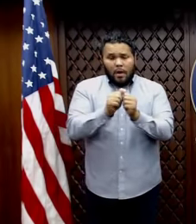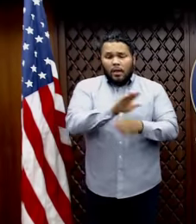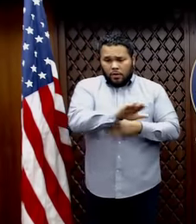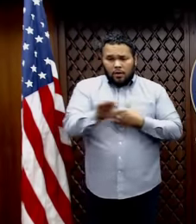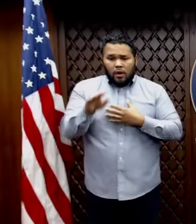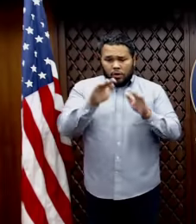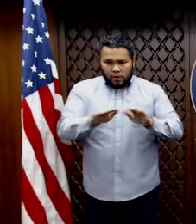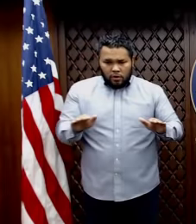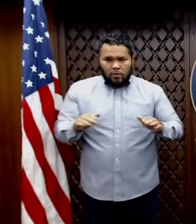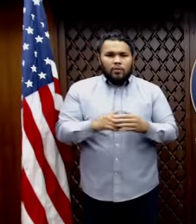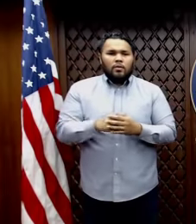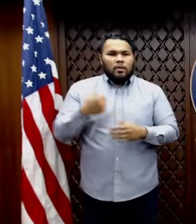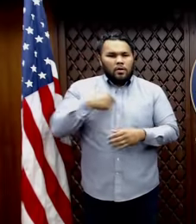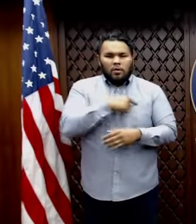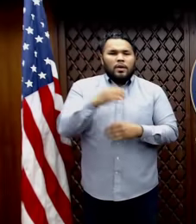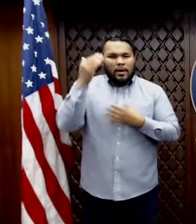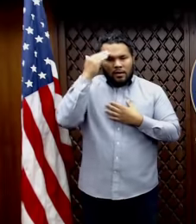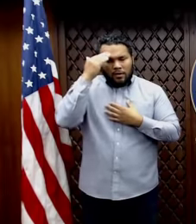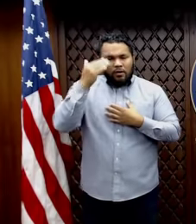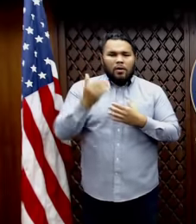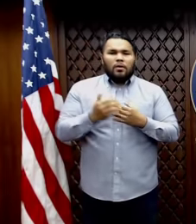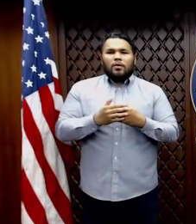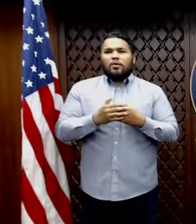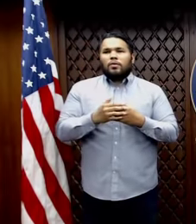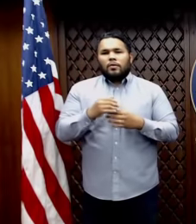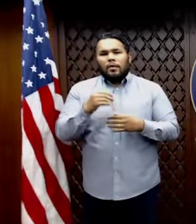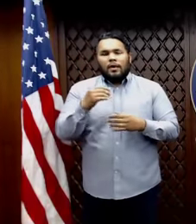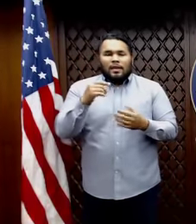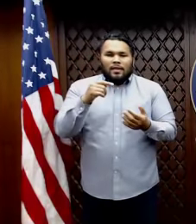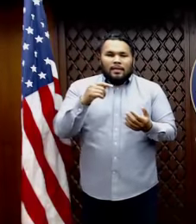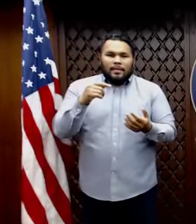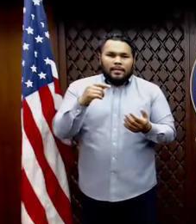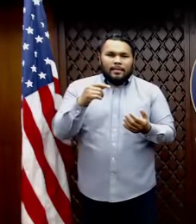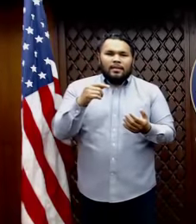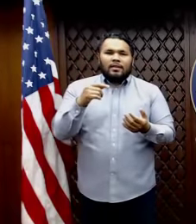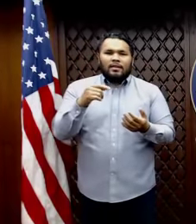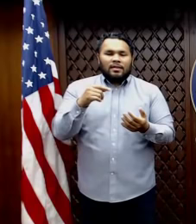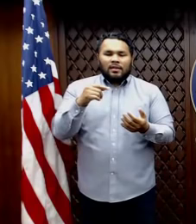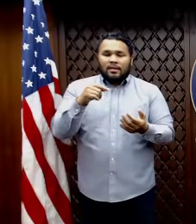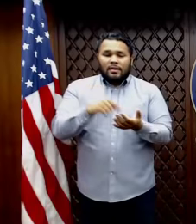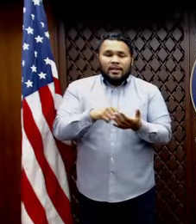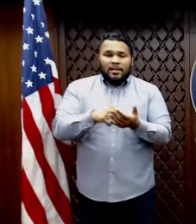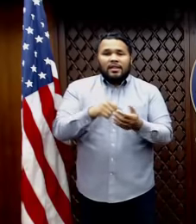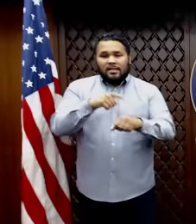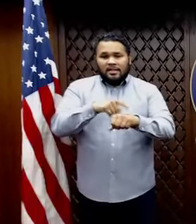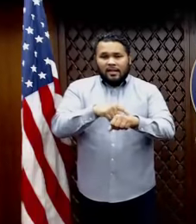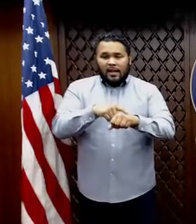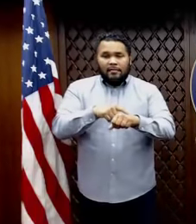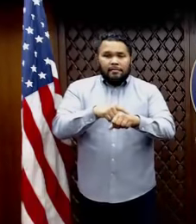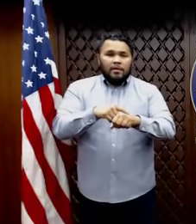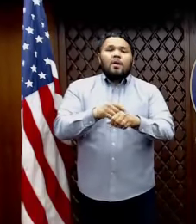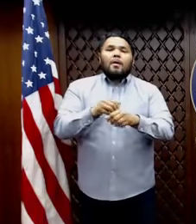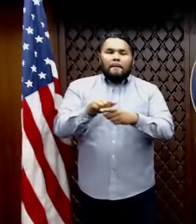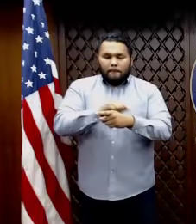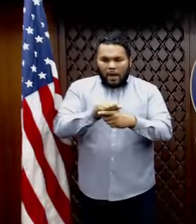know that this is unprecedented, uh, probably for the amount of time that your kids are in the house. Uh, you know, practice patience,